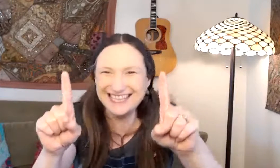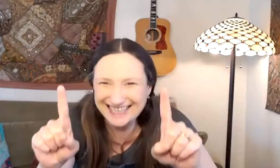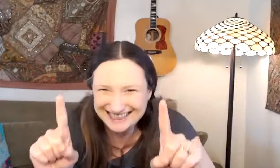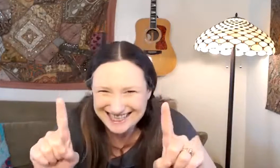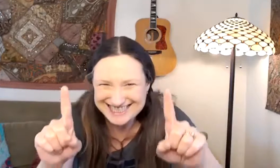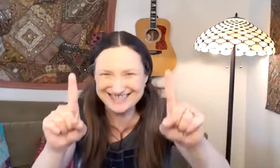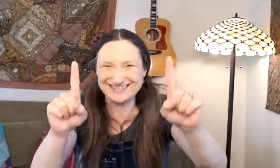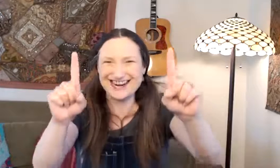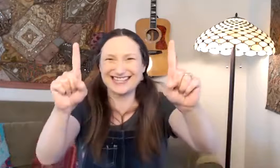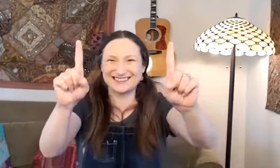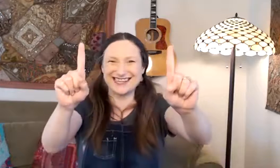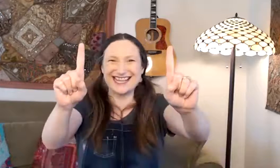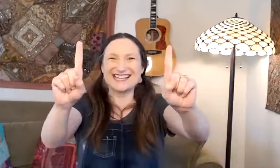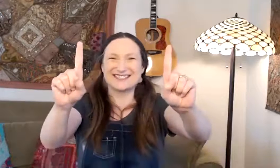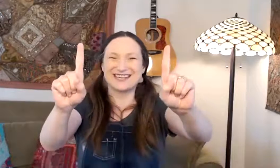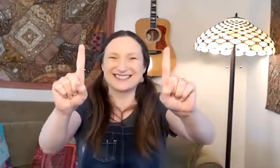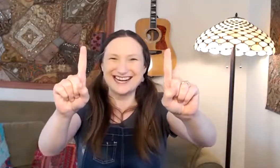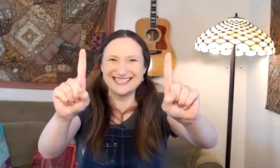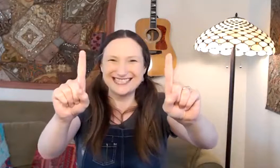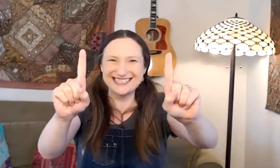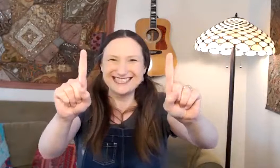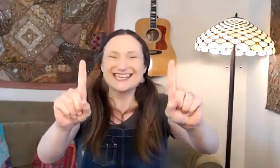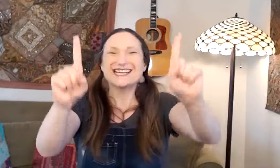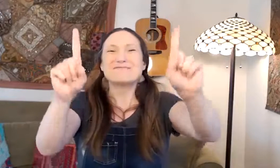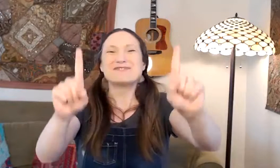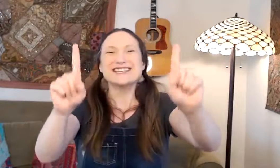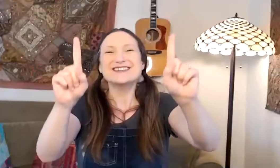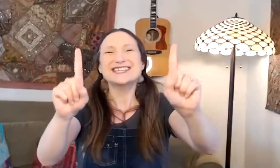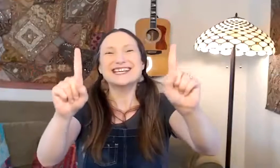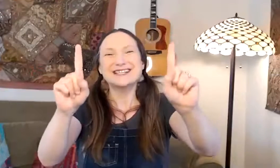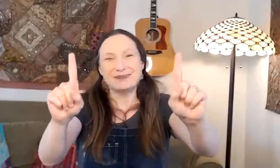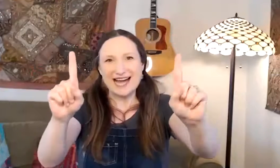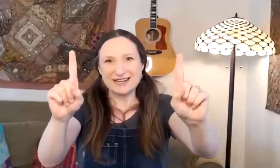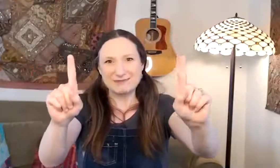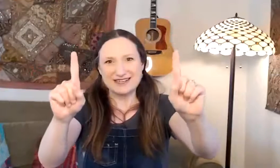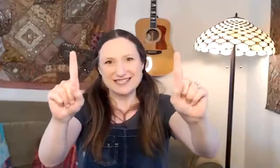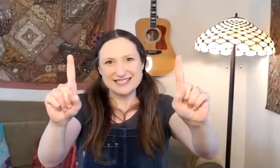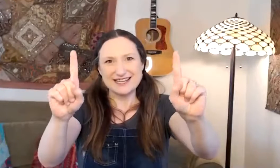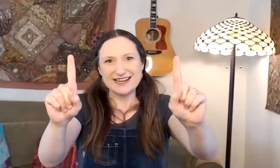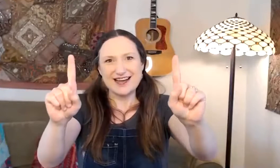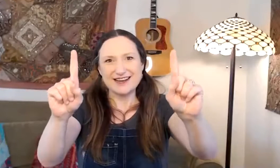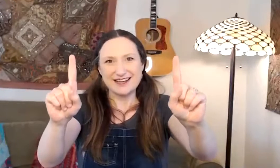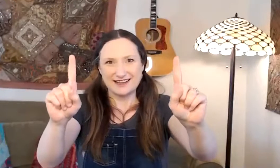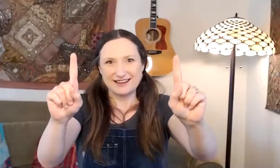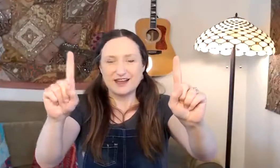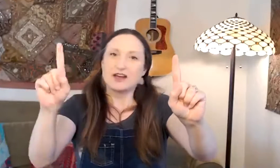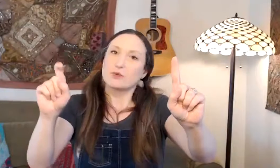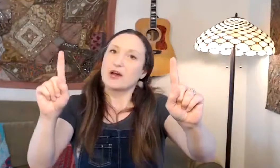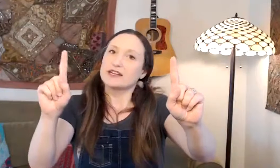Let's do the regular one. Last one. Ready? Two little black birds sitting on a hill. One